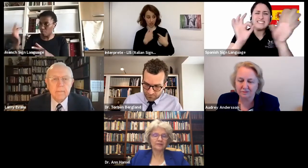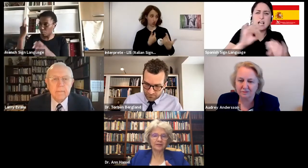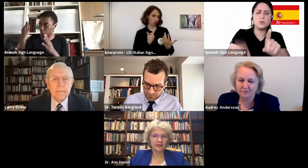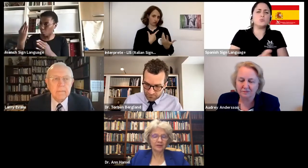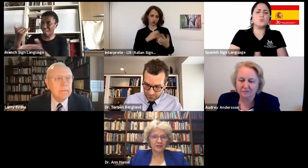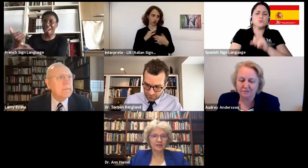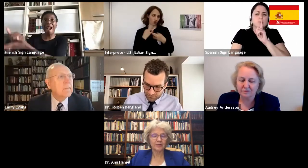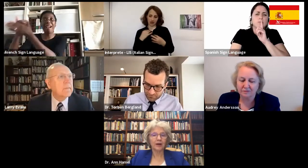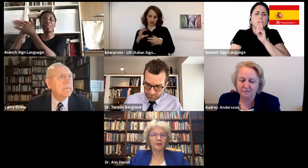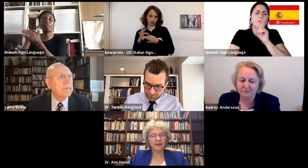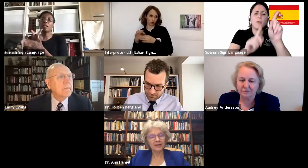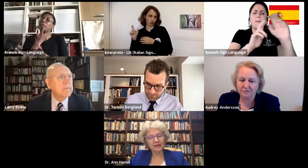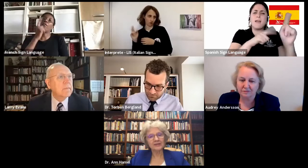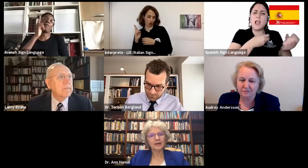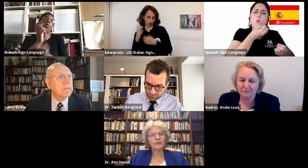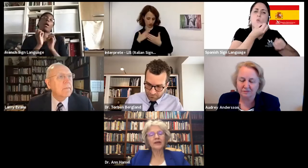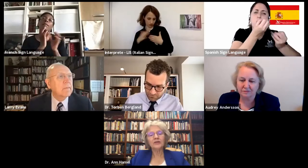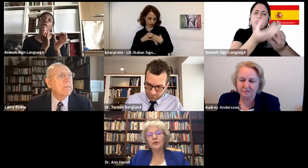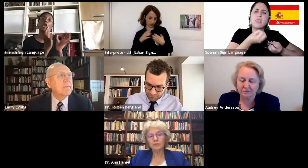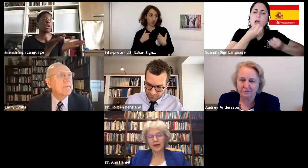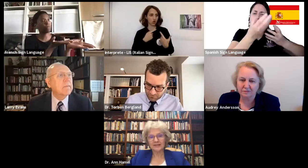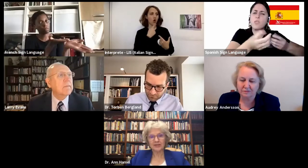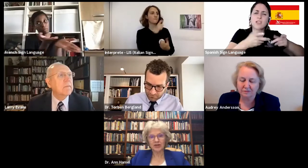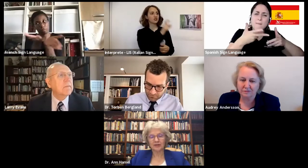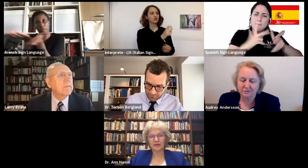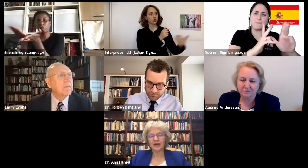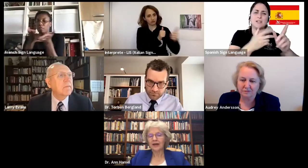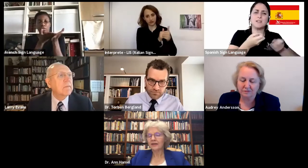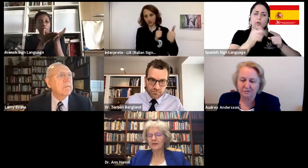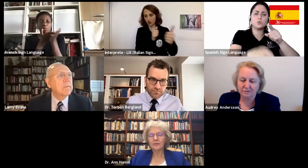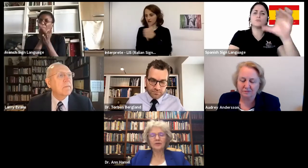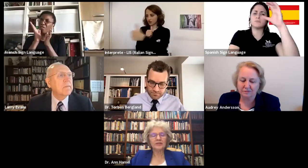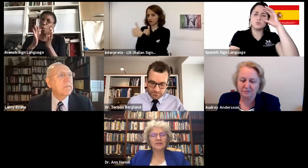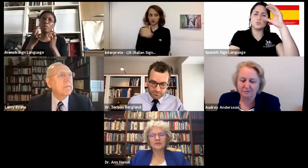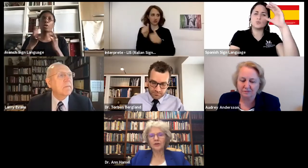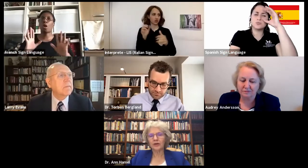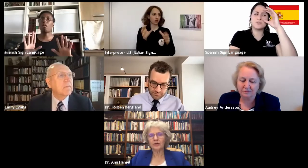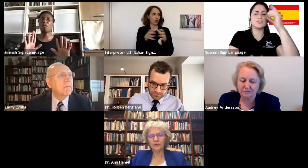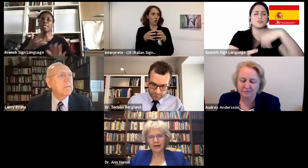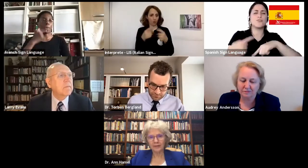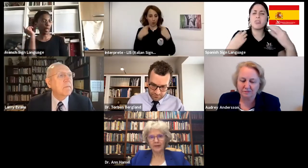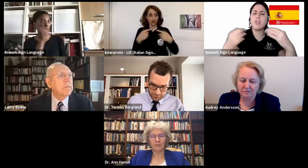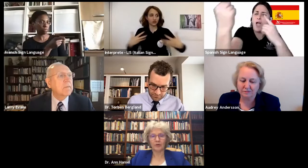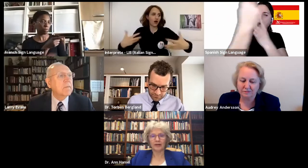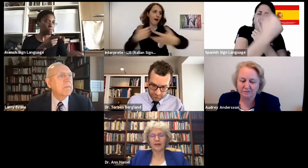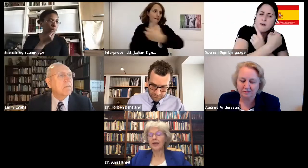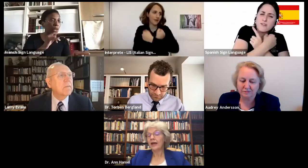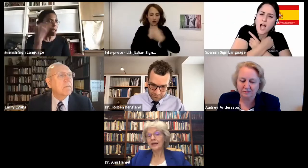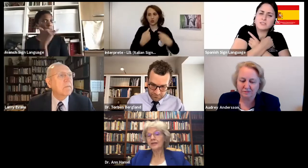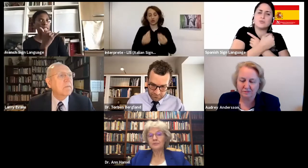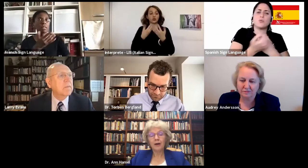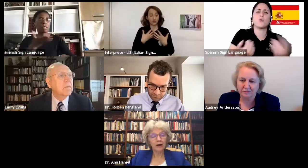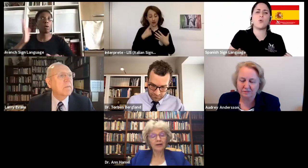it's a problem. I think we need to embrace each other. I think community is so incredibly important.